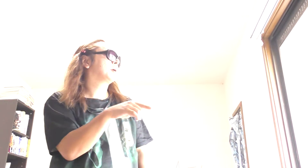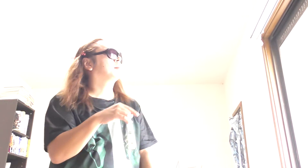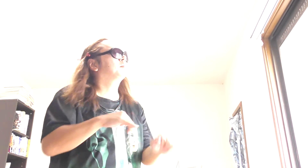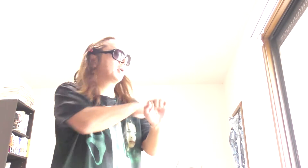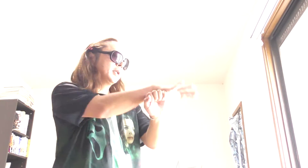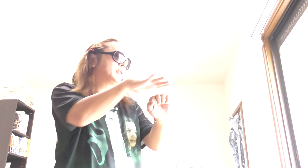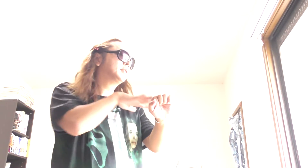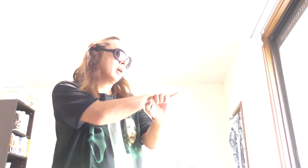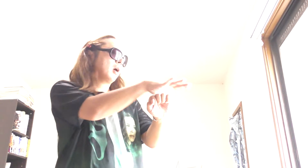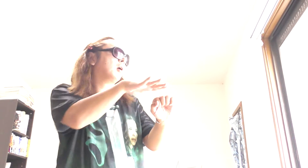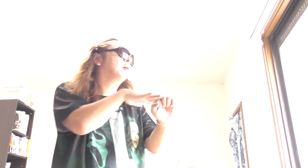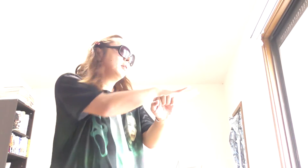special.